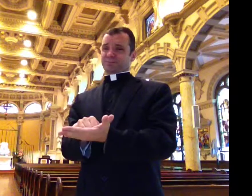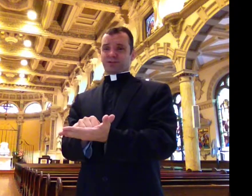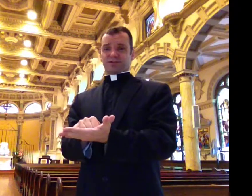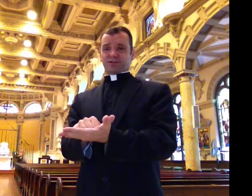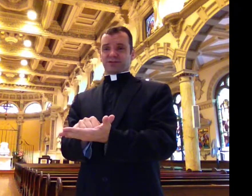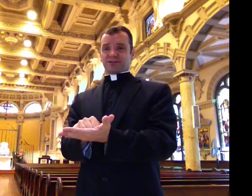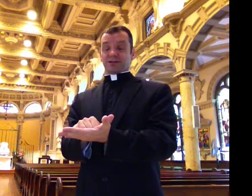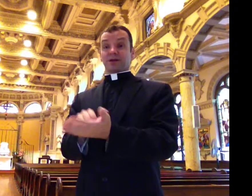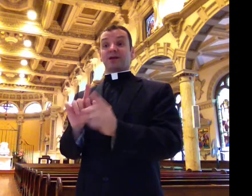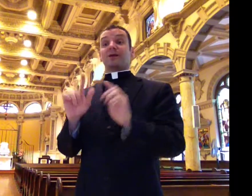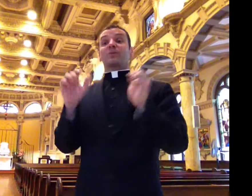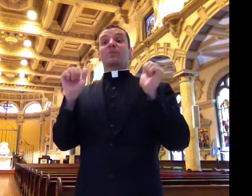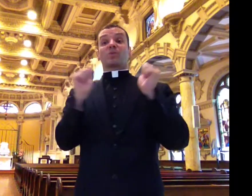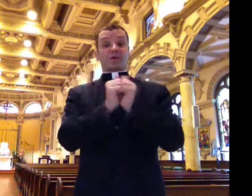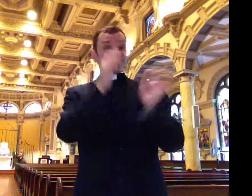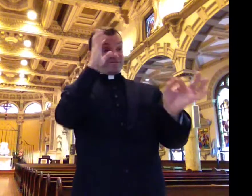Without faith, life is impossible.